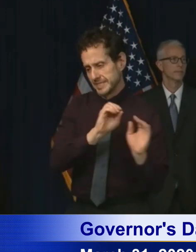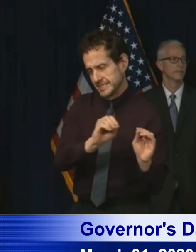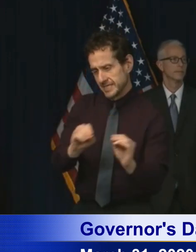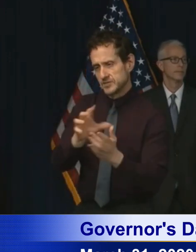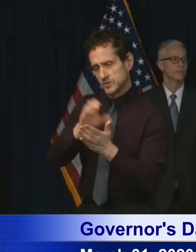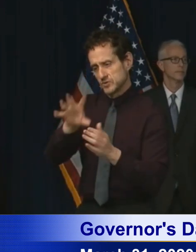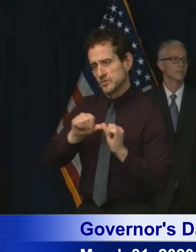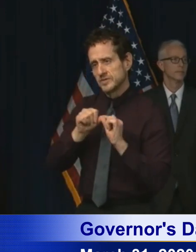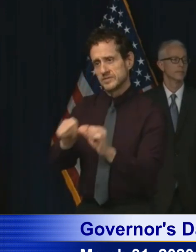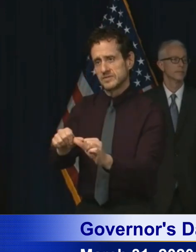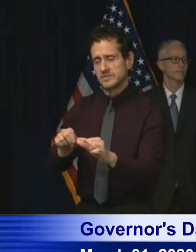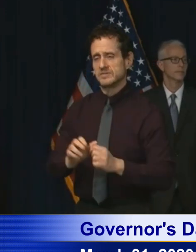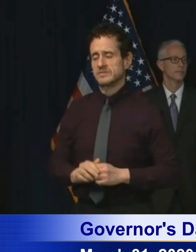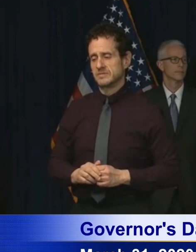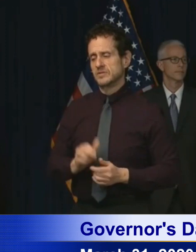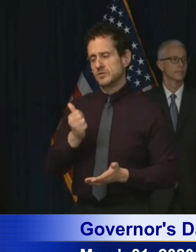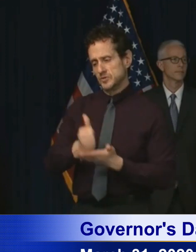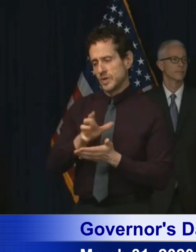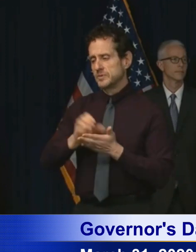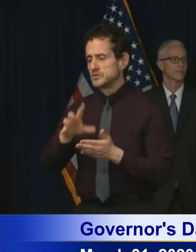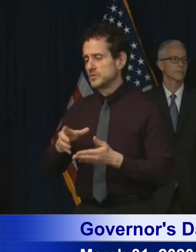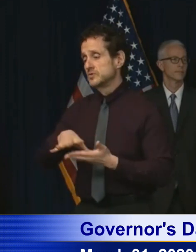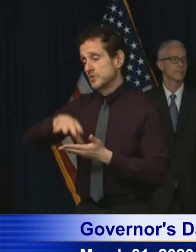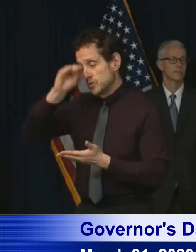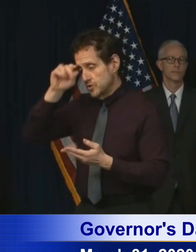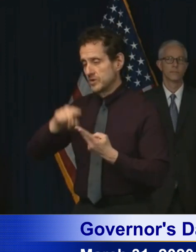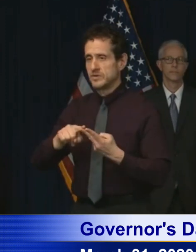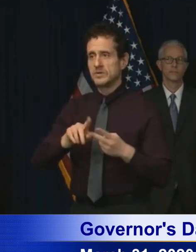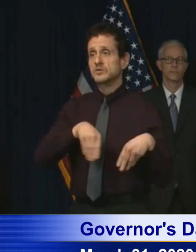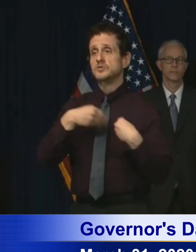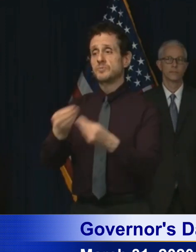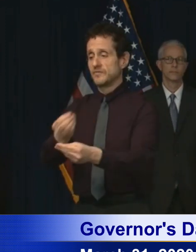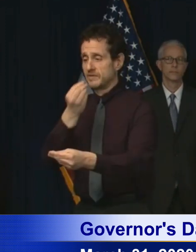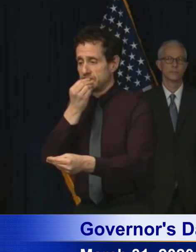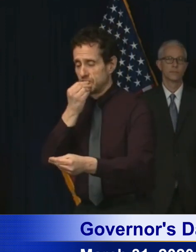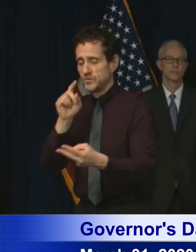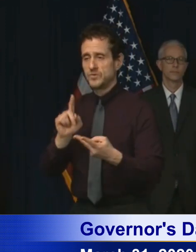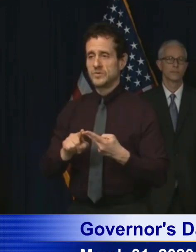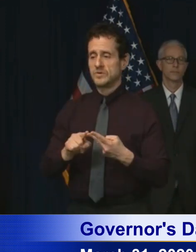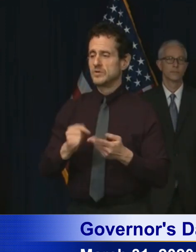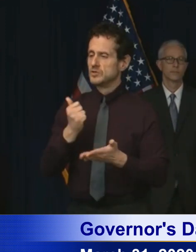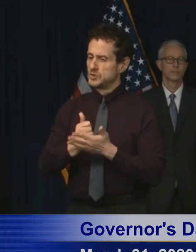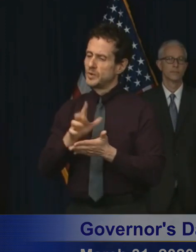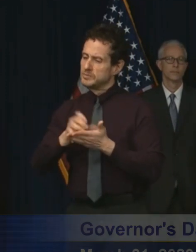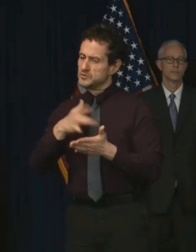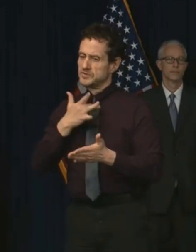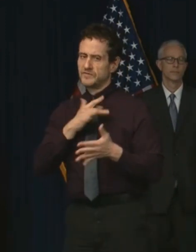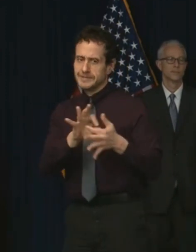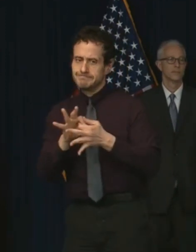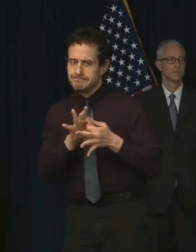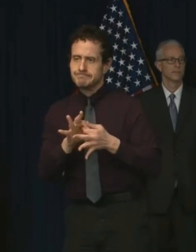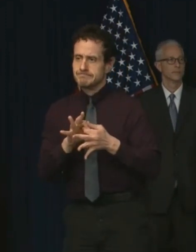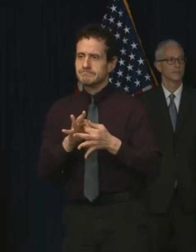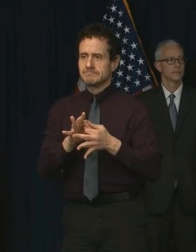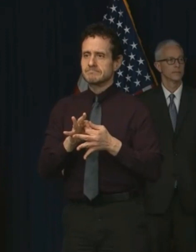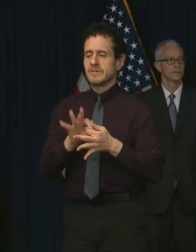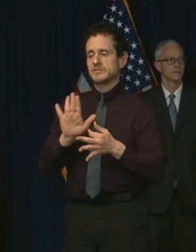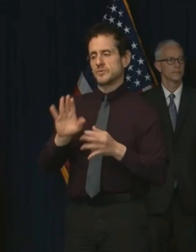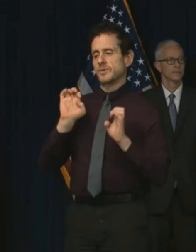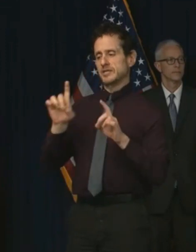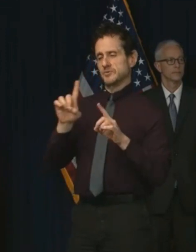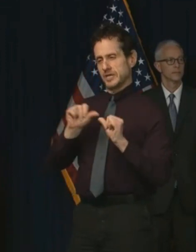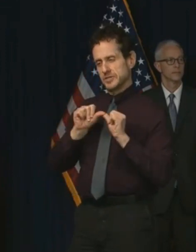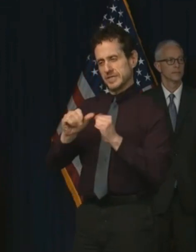learning opportunities, meals, connection and stability throughout this crisis. Under this